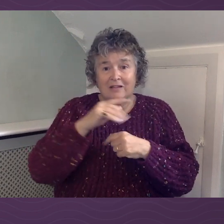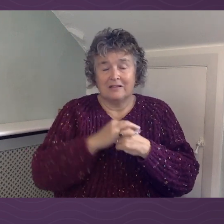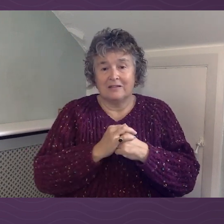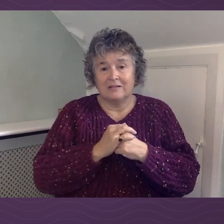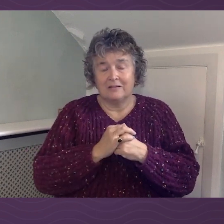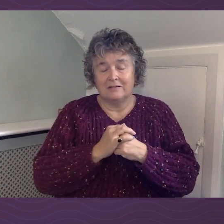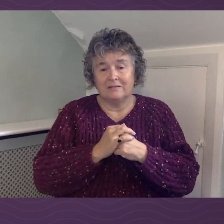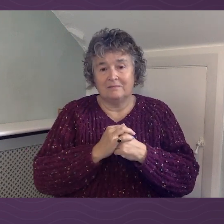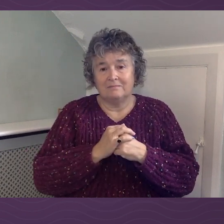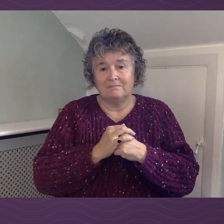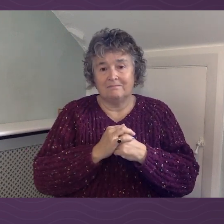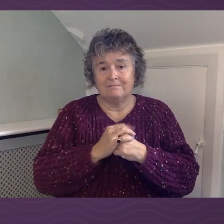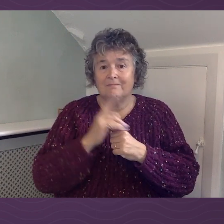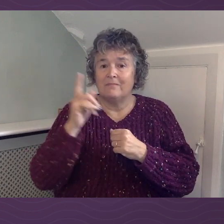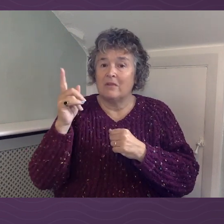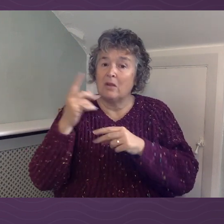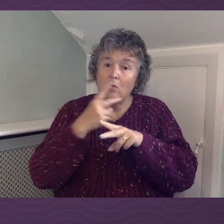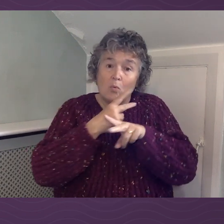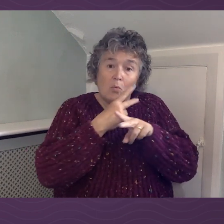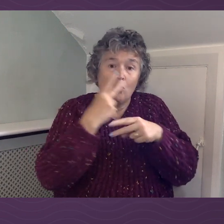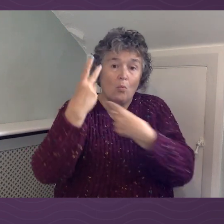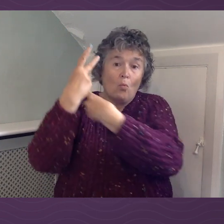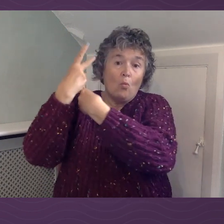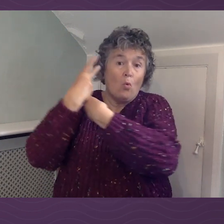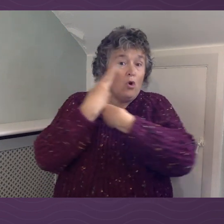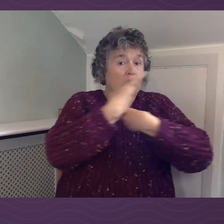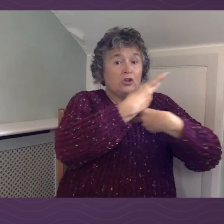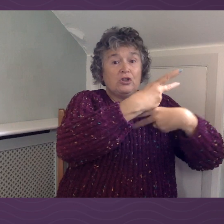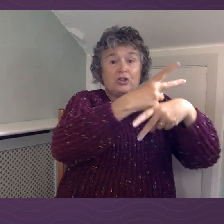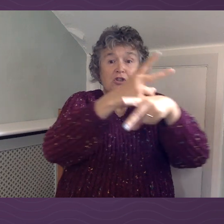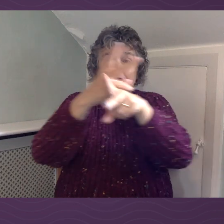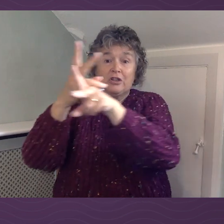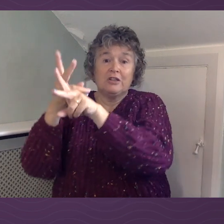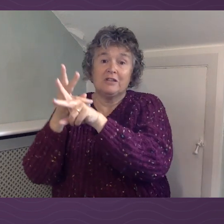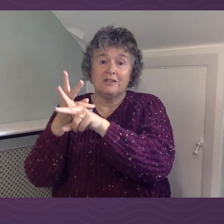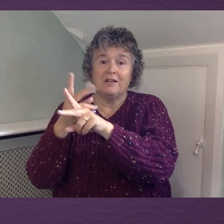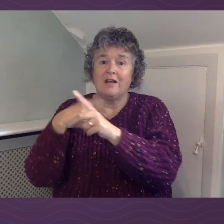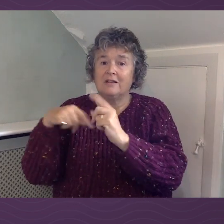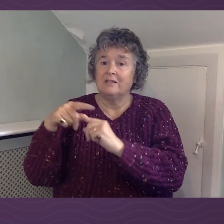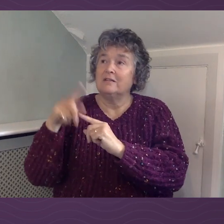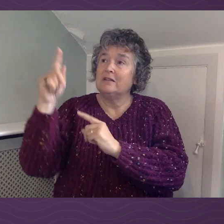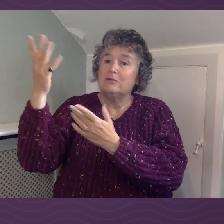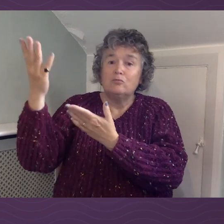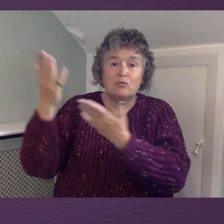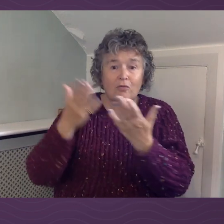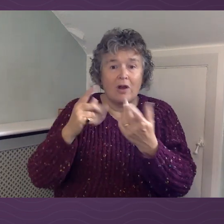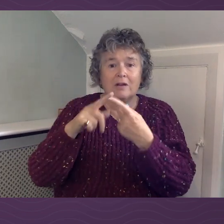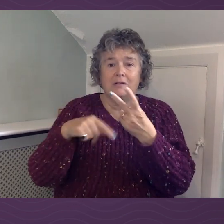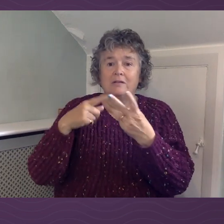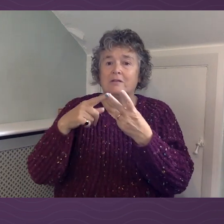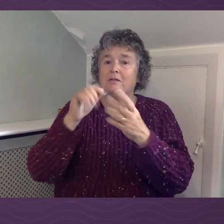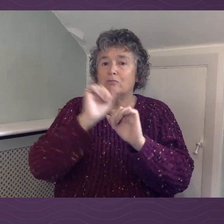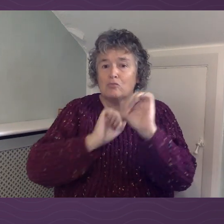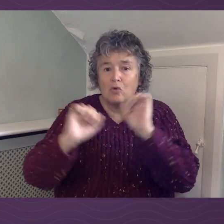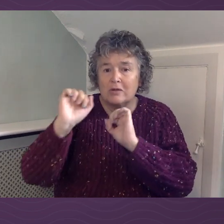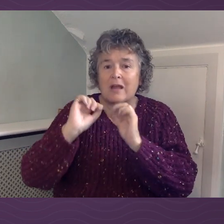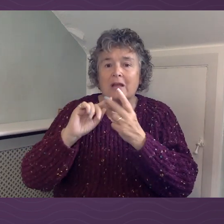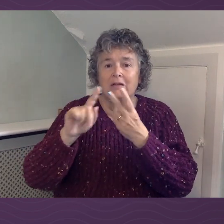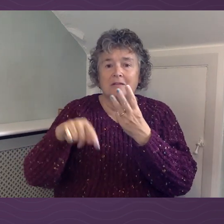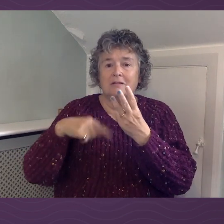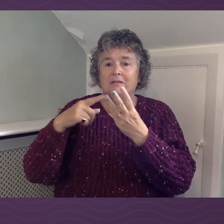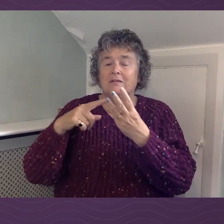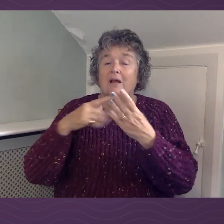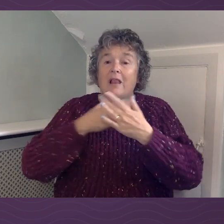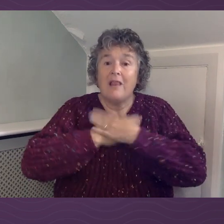the one who watches over us, who provides, protects, and loves